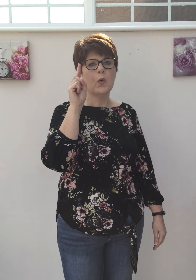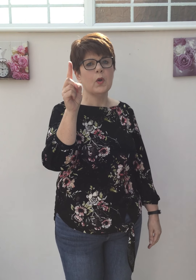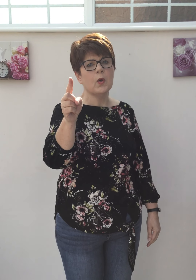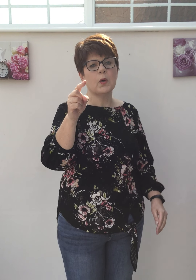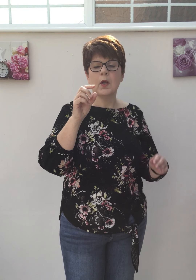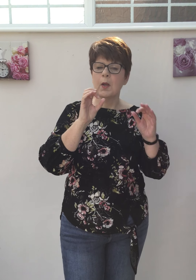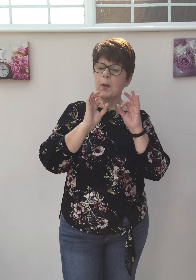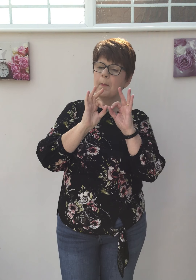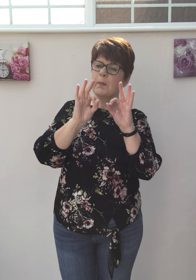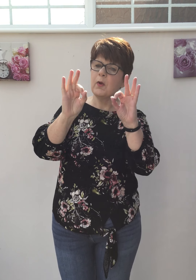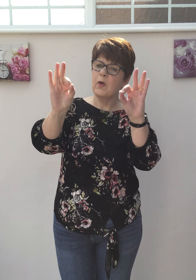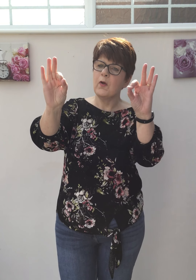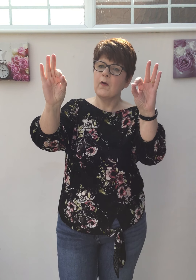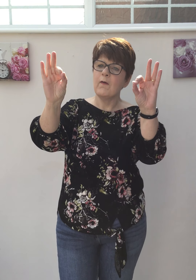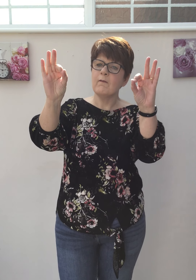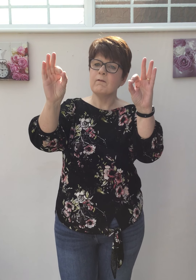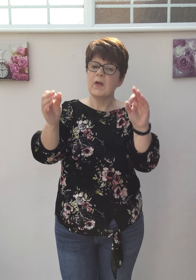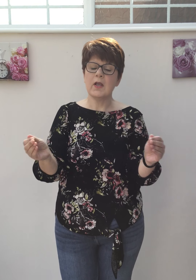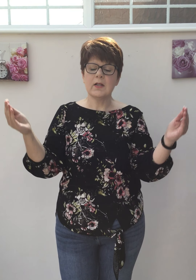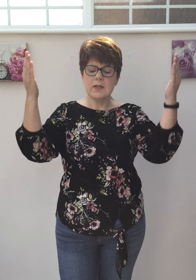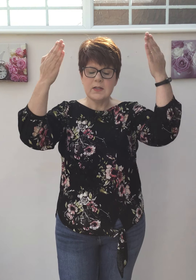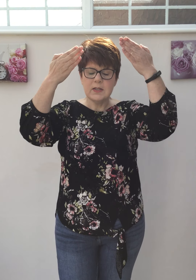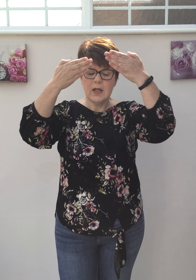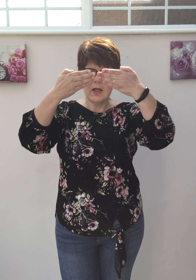were perfect tonight